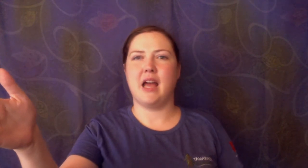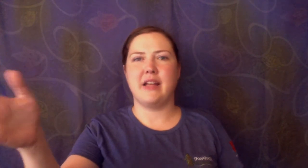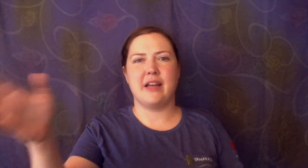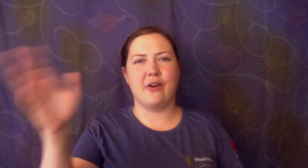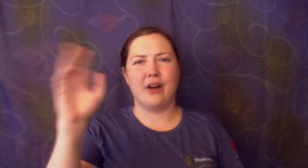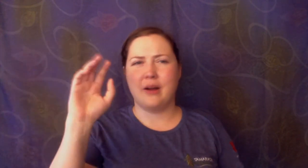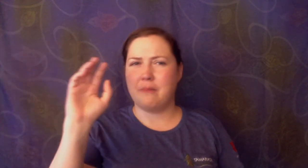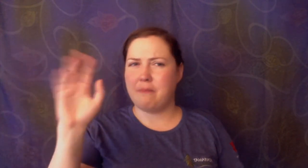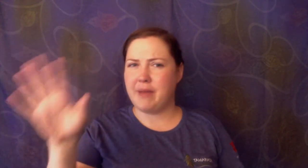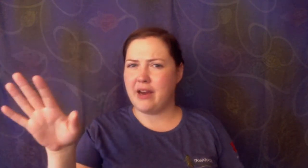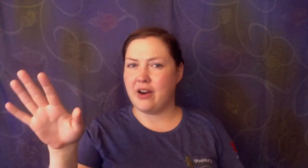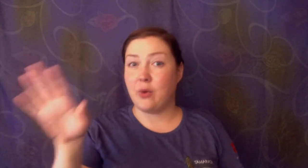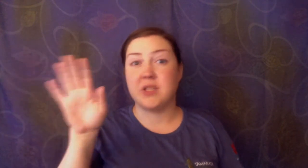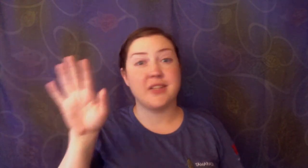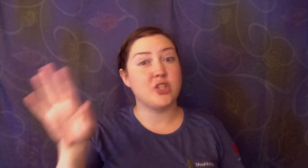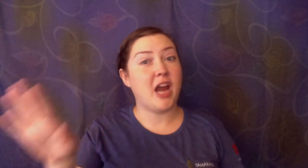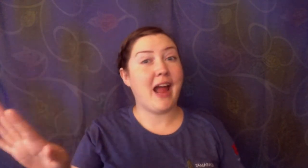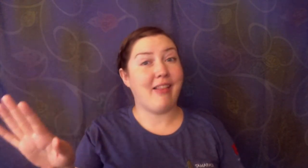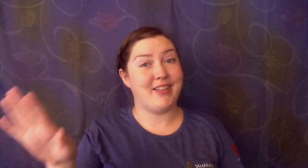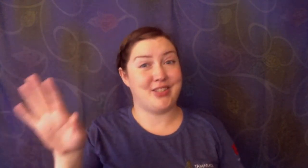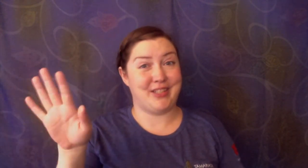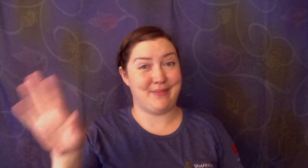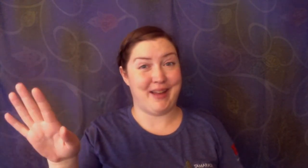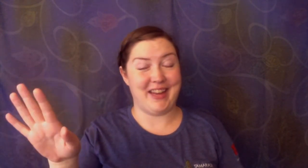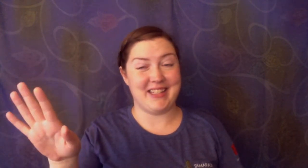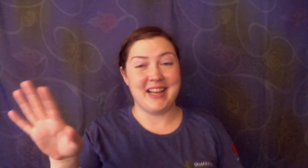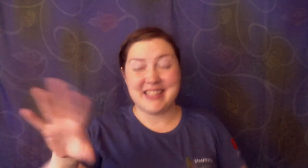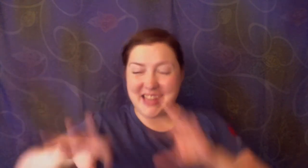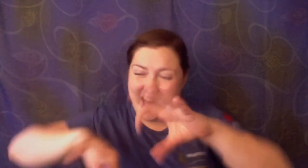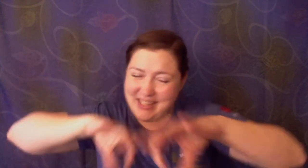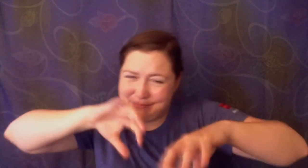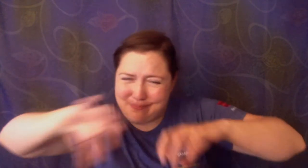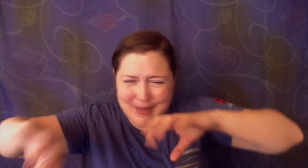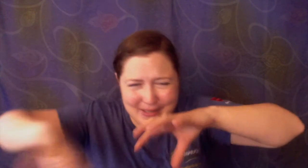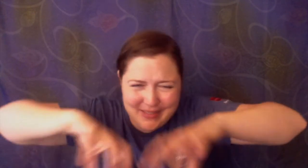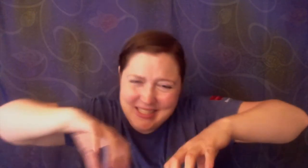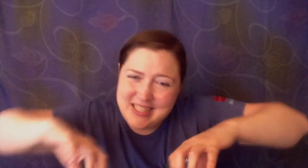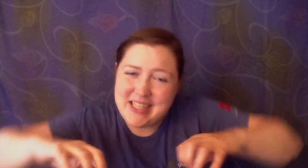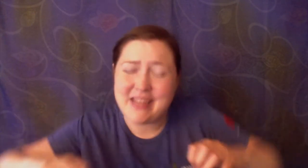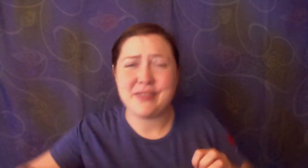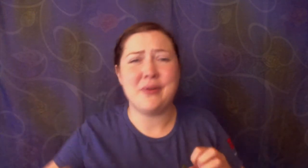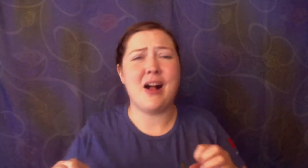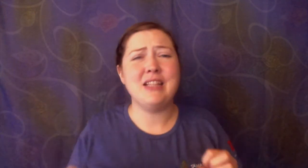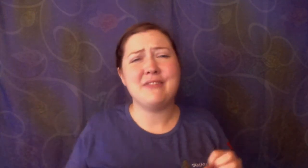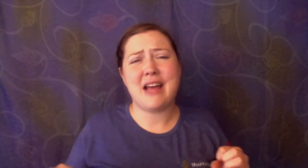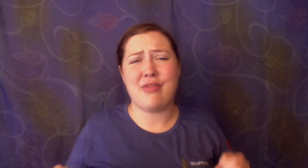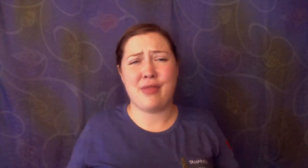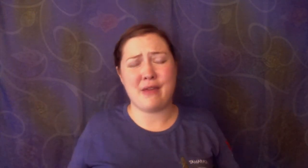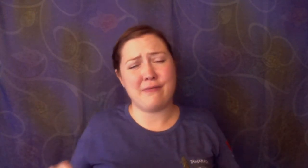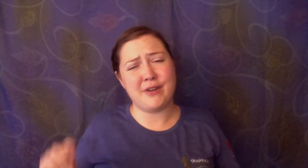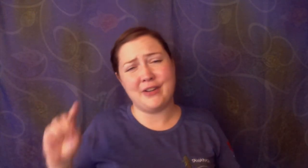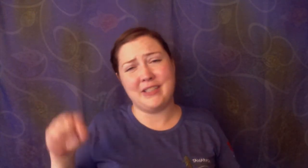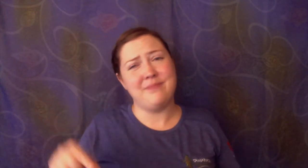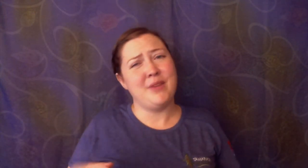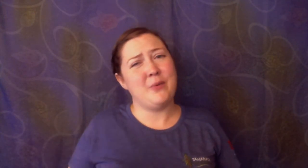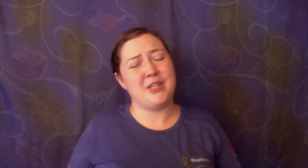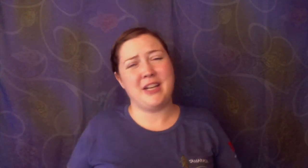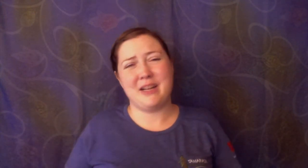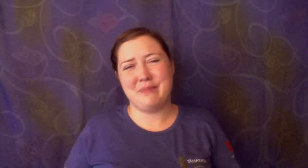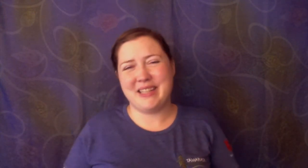Now bear was a challenge to bite. She had to burrow and dig through all of that thick fur and when she got a bite,